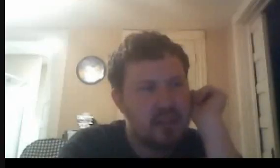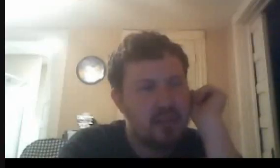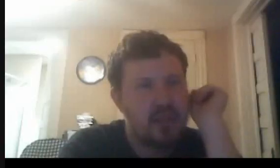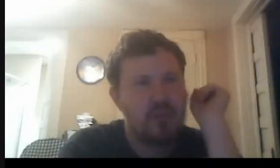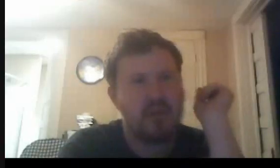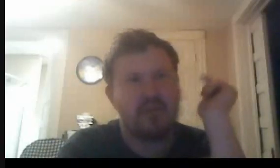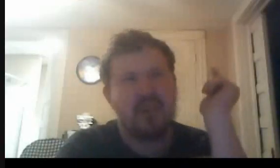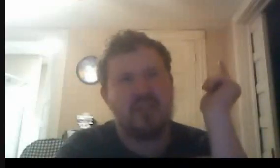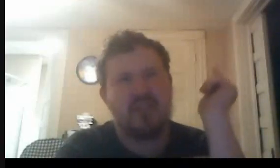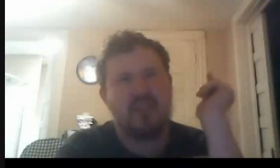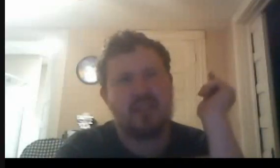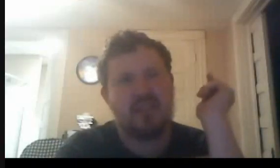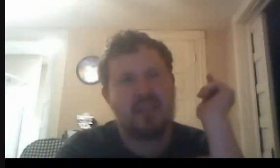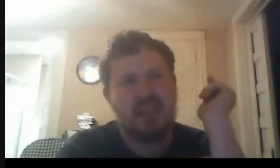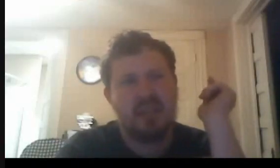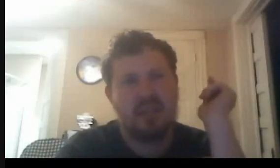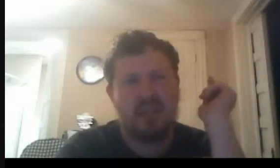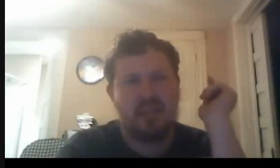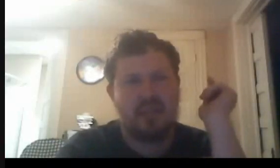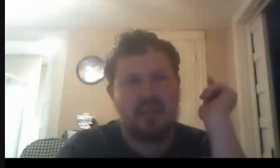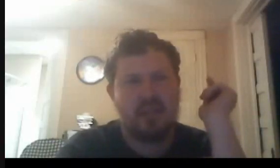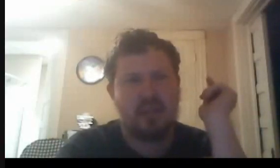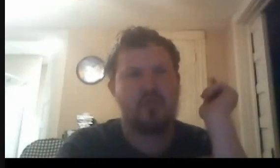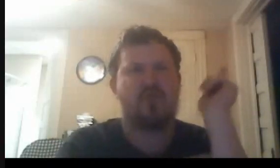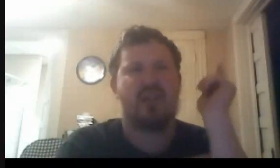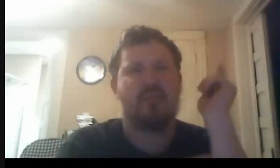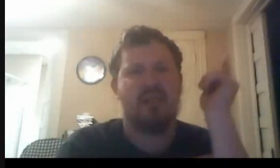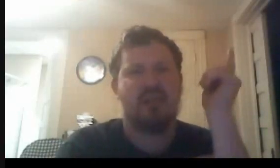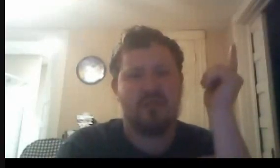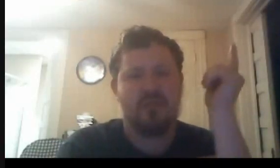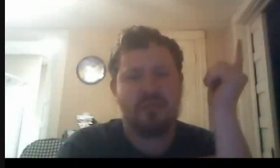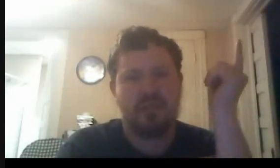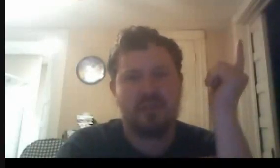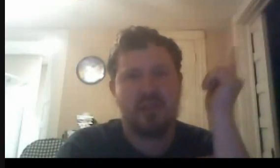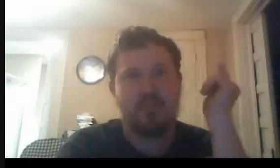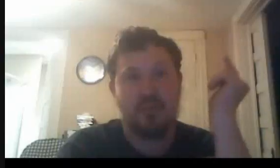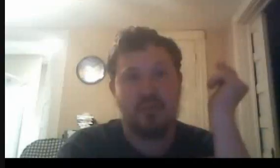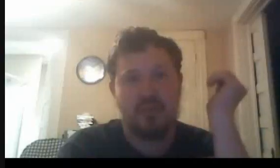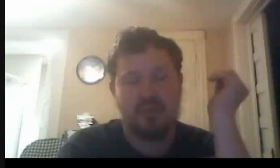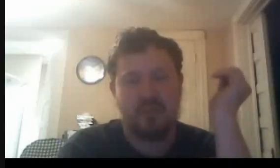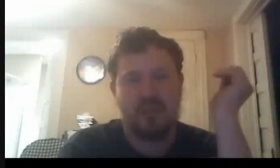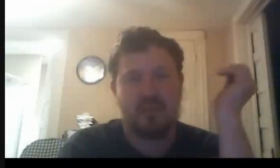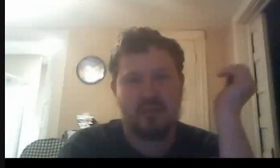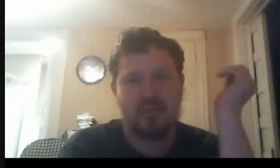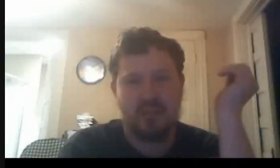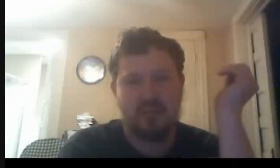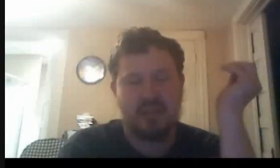One of my favorites is the Grocerite Monster. It was a great book. was a great episode of the series.